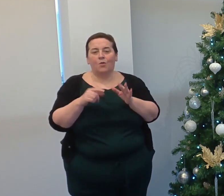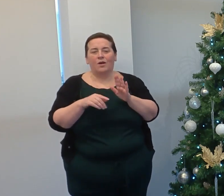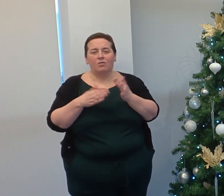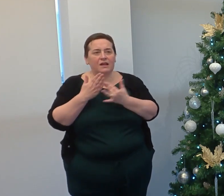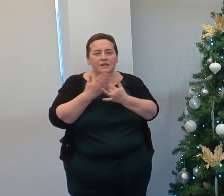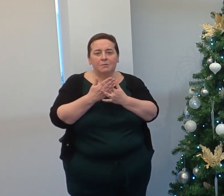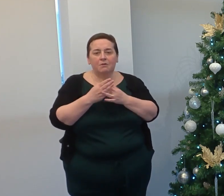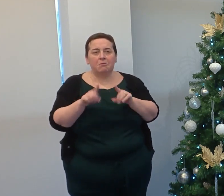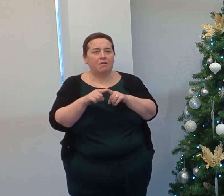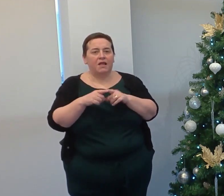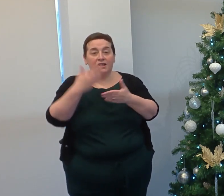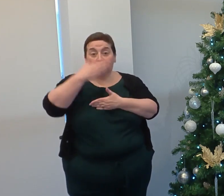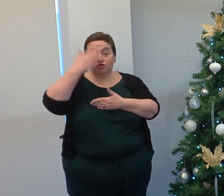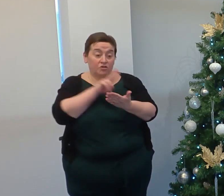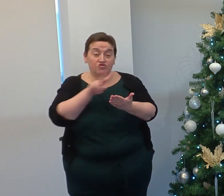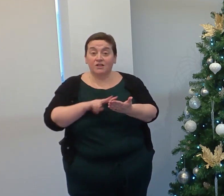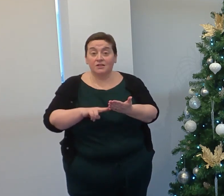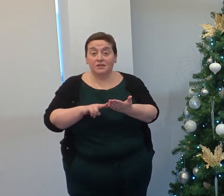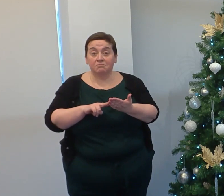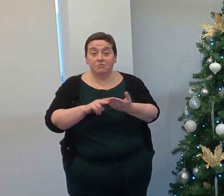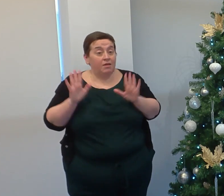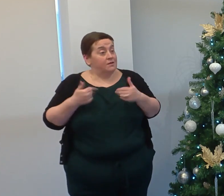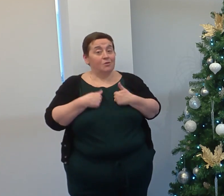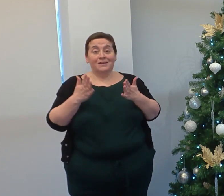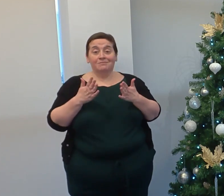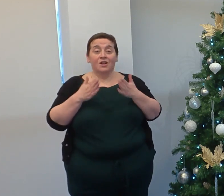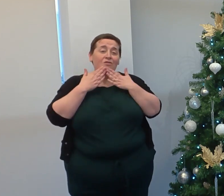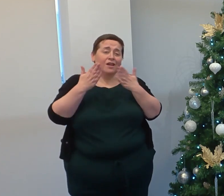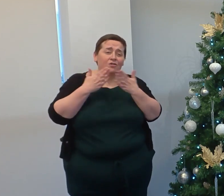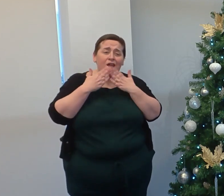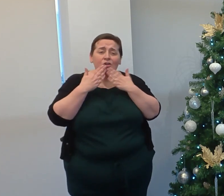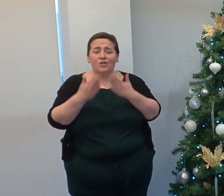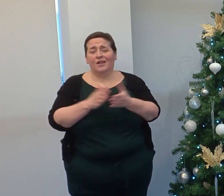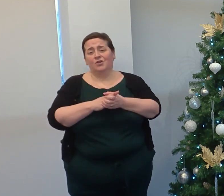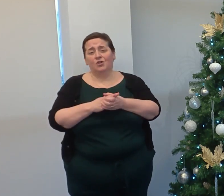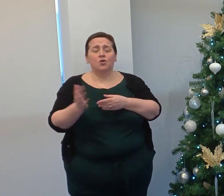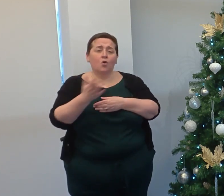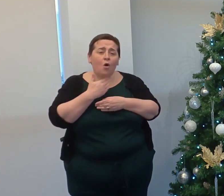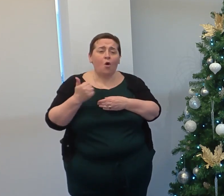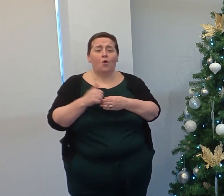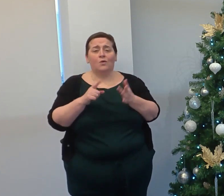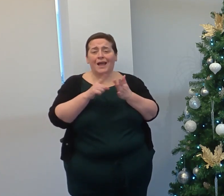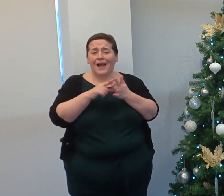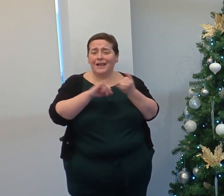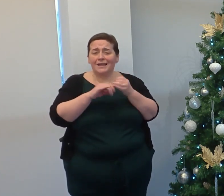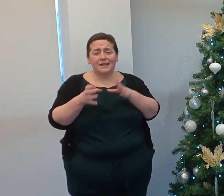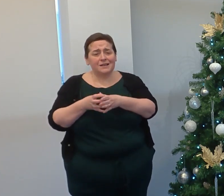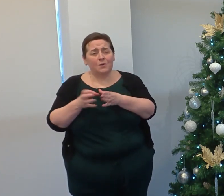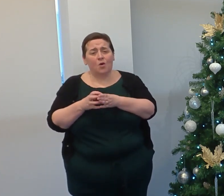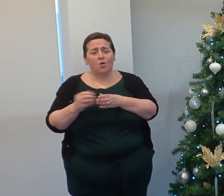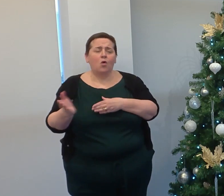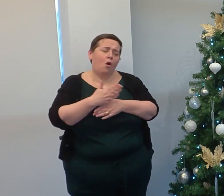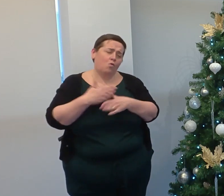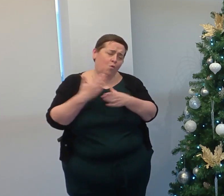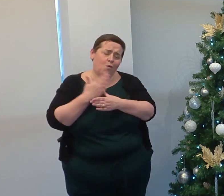like screen readers. And that's all for me. It's just to say thank you to everyone, including the IS department for